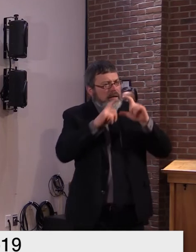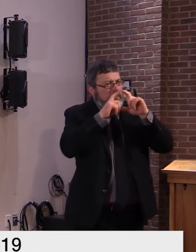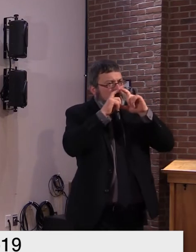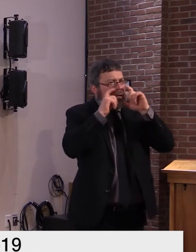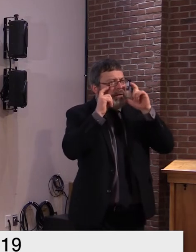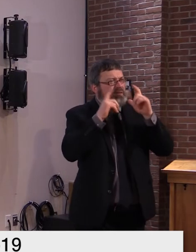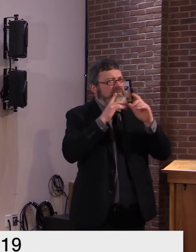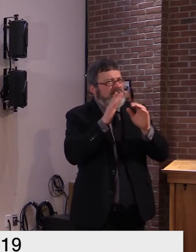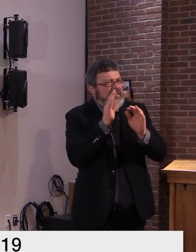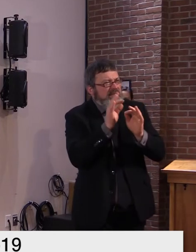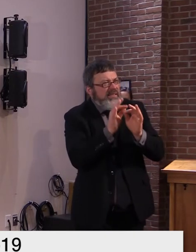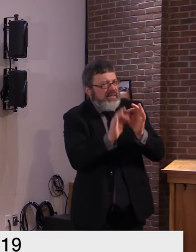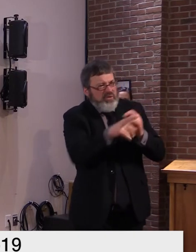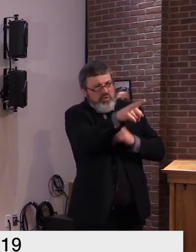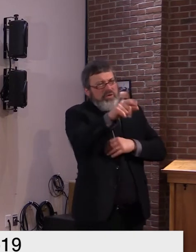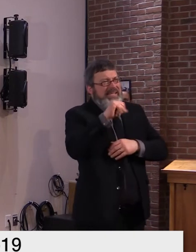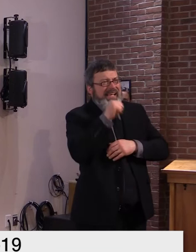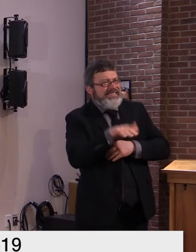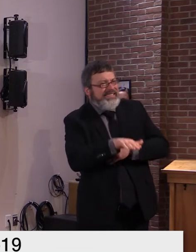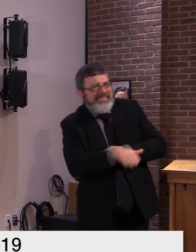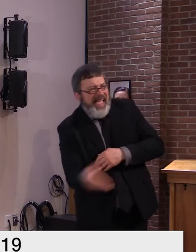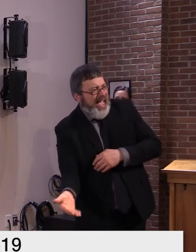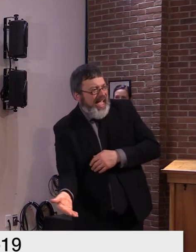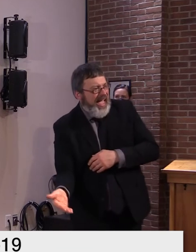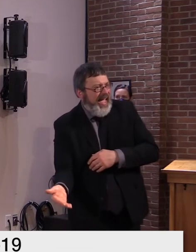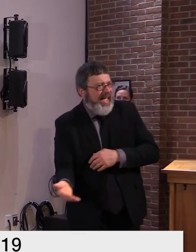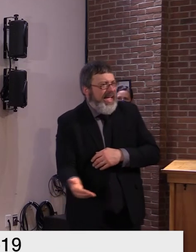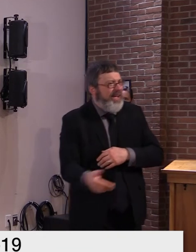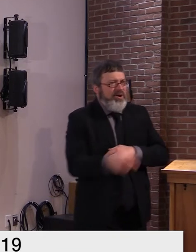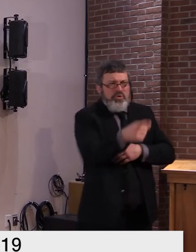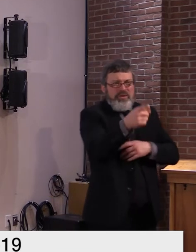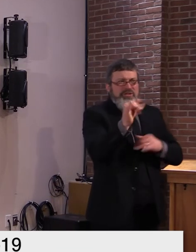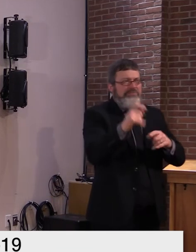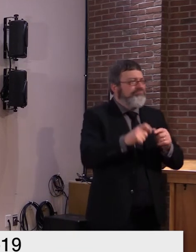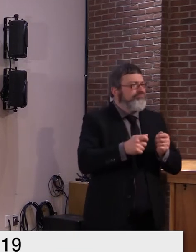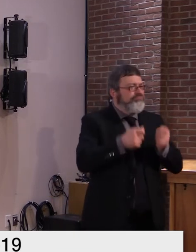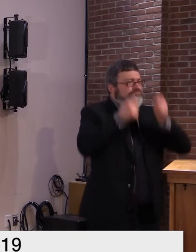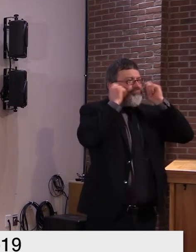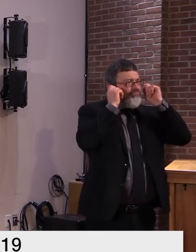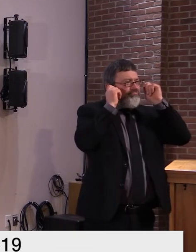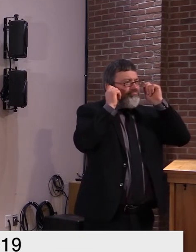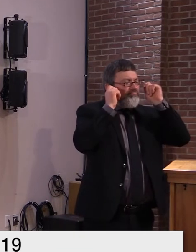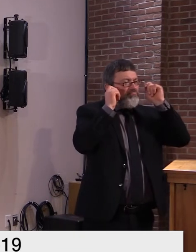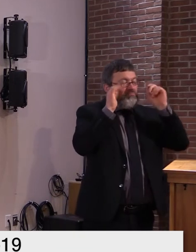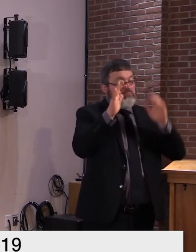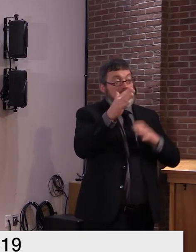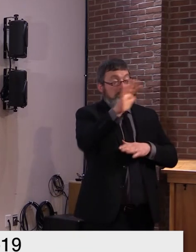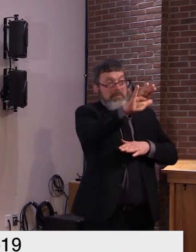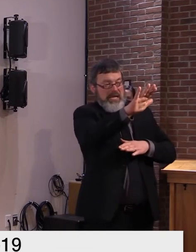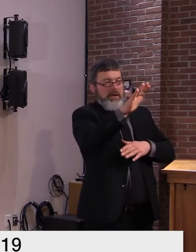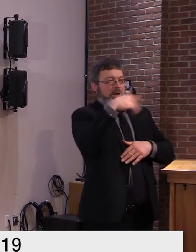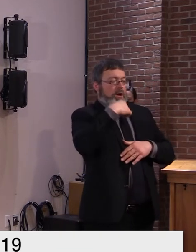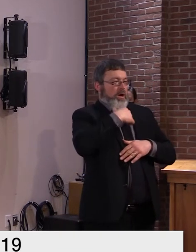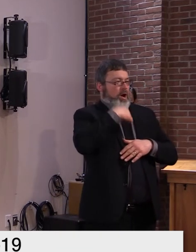appreciate their stance, their position. I just don't agree with it.